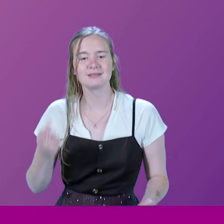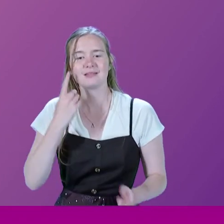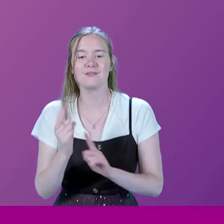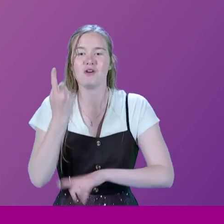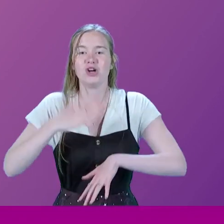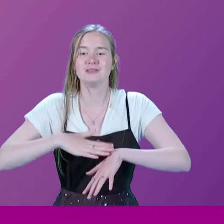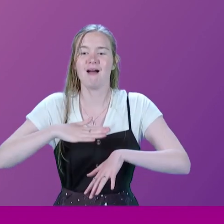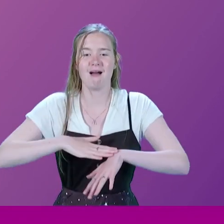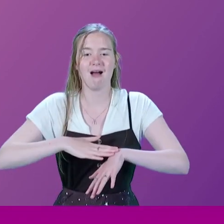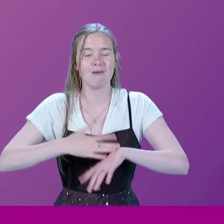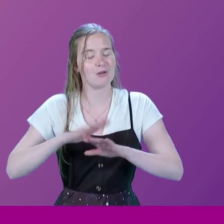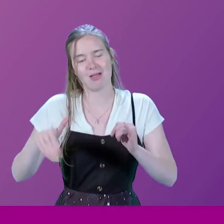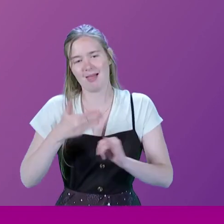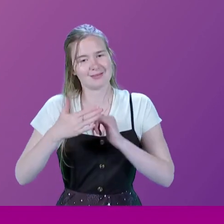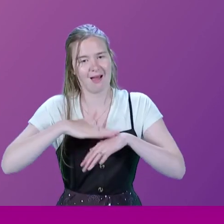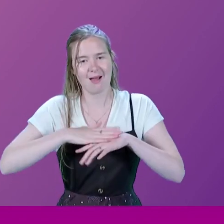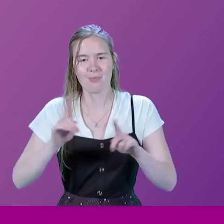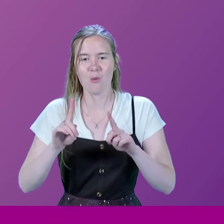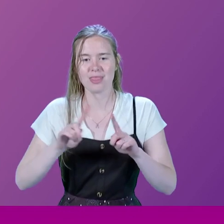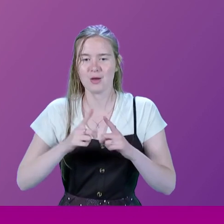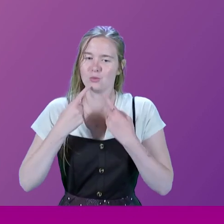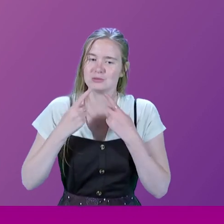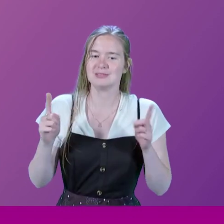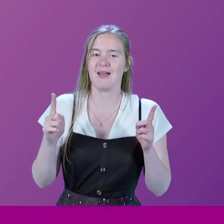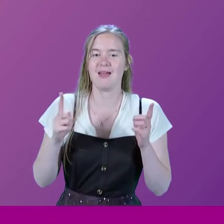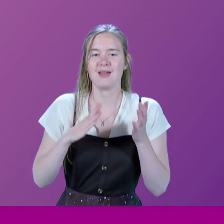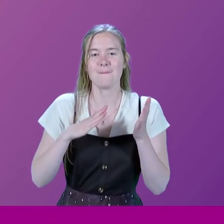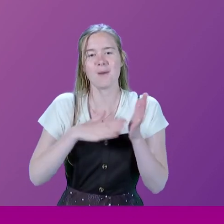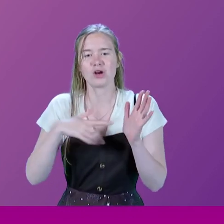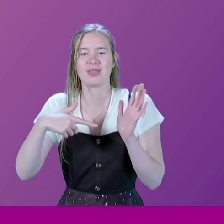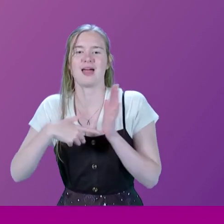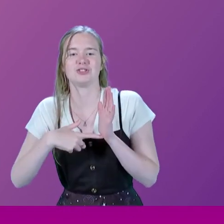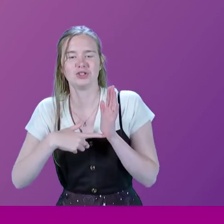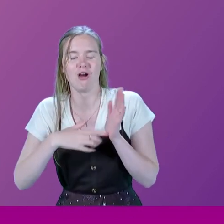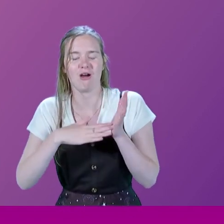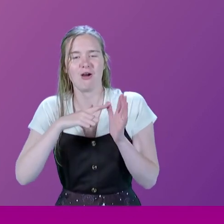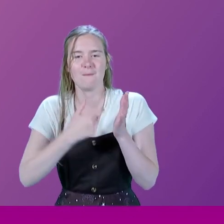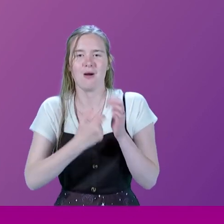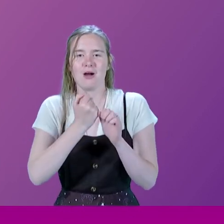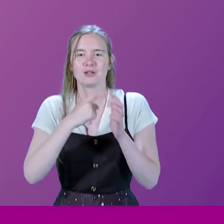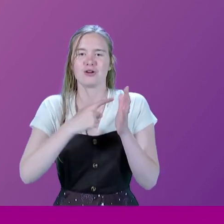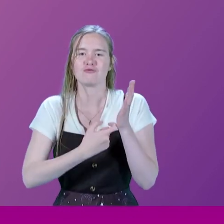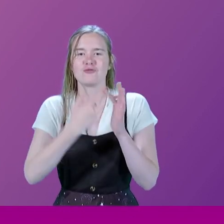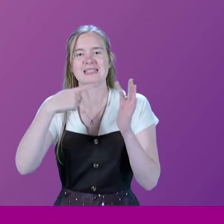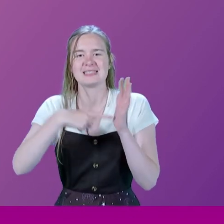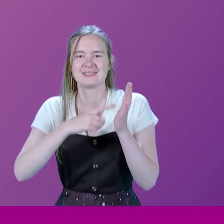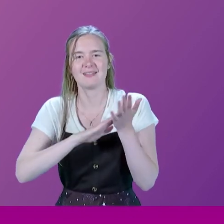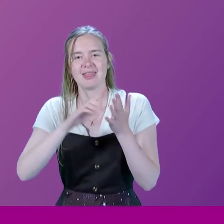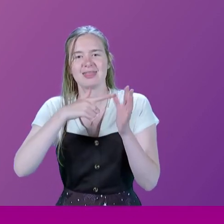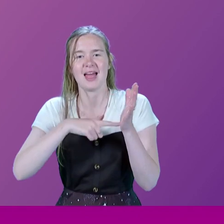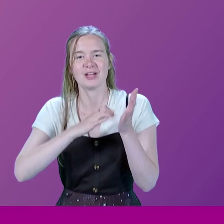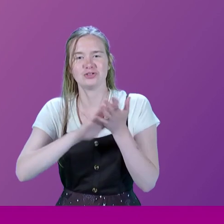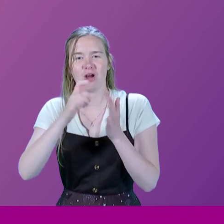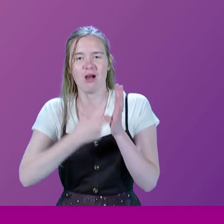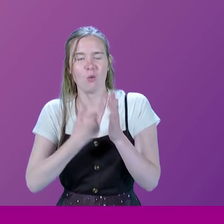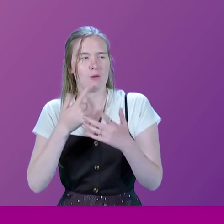first time, but probably not the last time, that we'll mention Margaret Thatcher. But what was so extraordinary about her